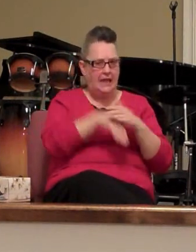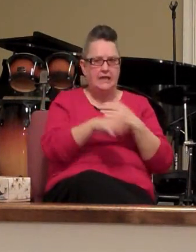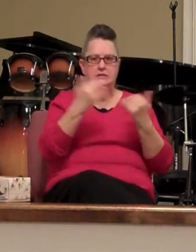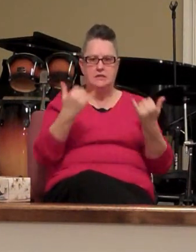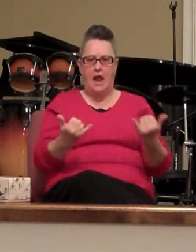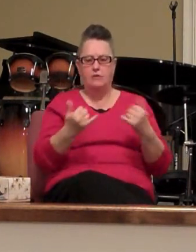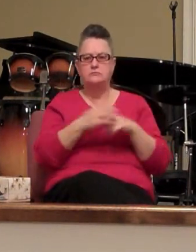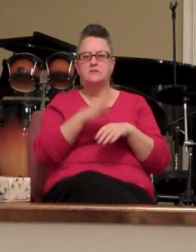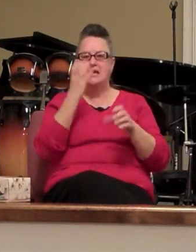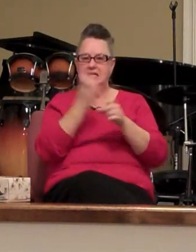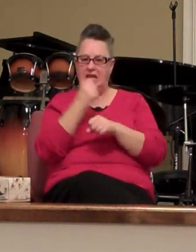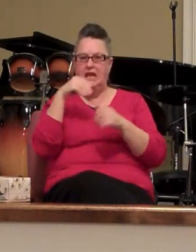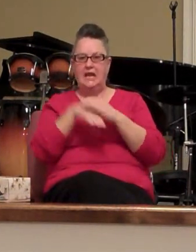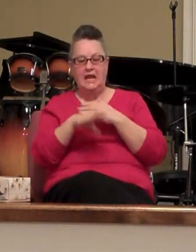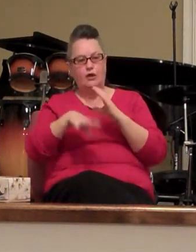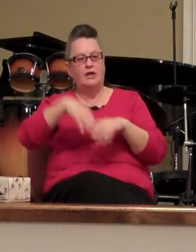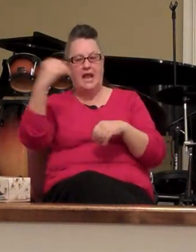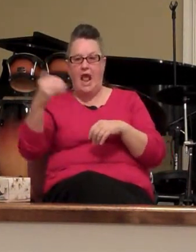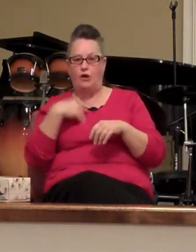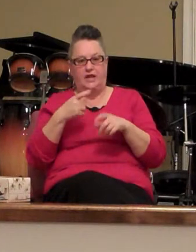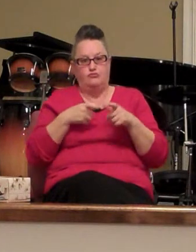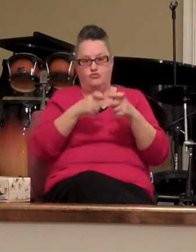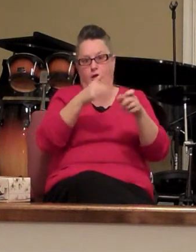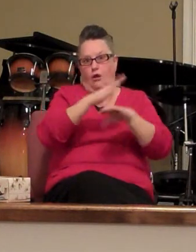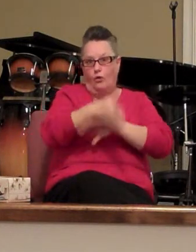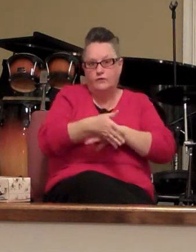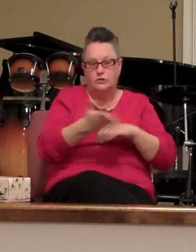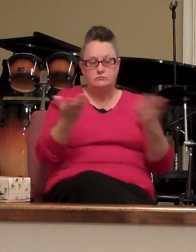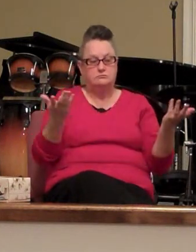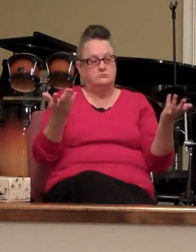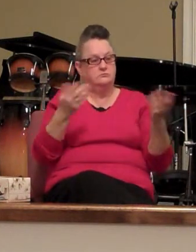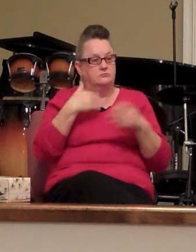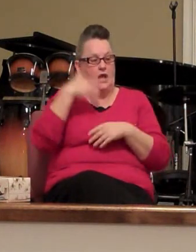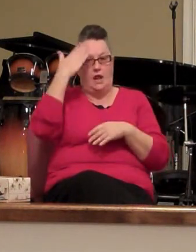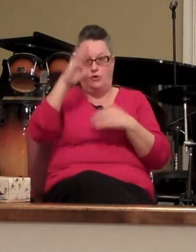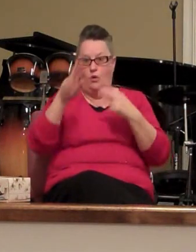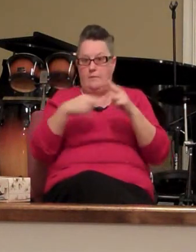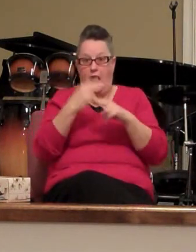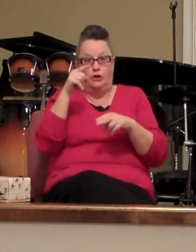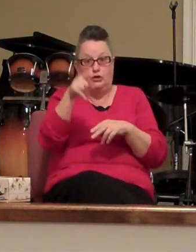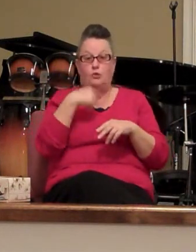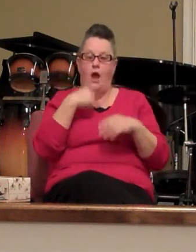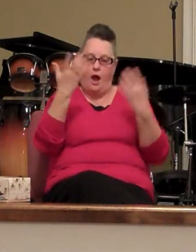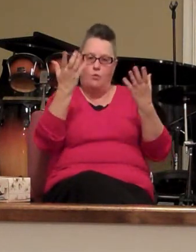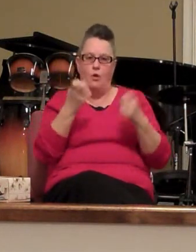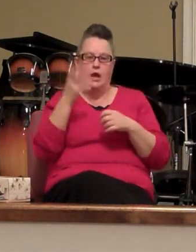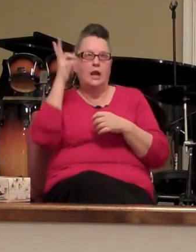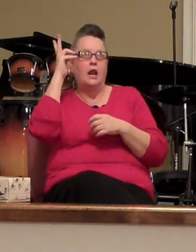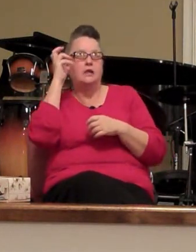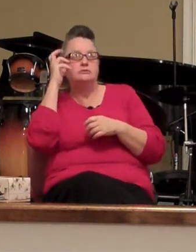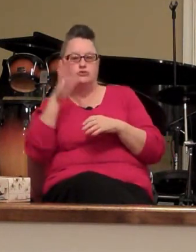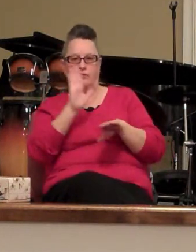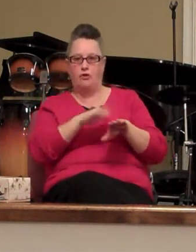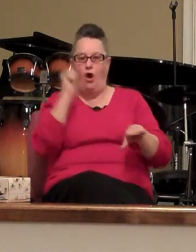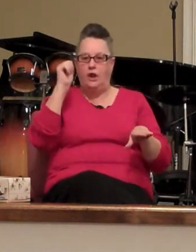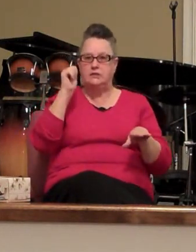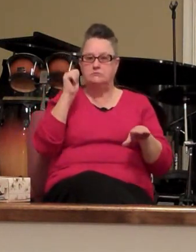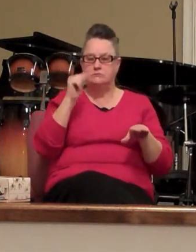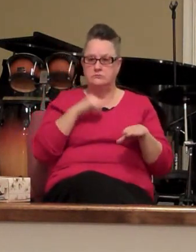get in get out or get run over I don't know about you tonight I want to heed to the call I want to get